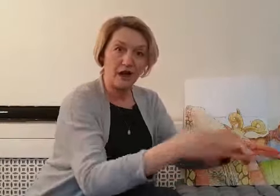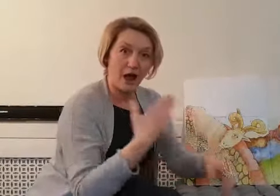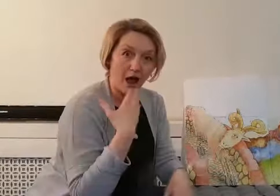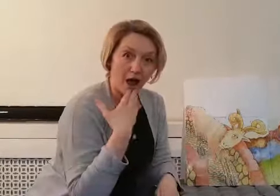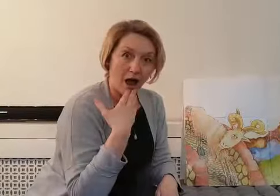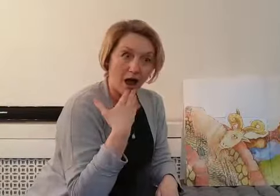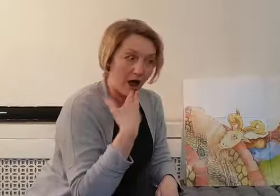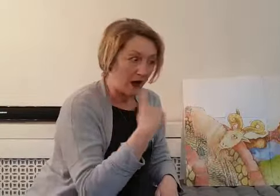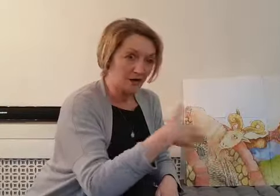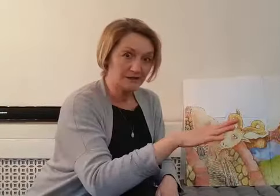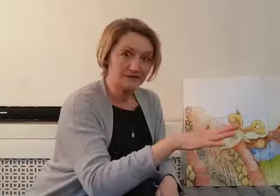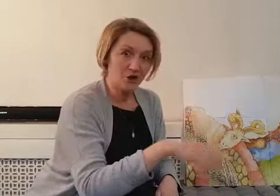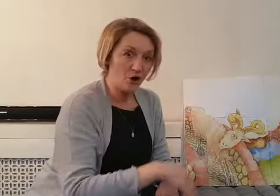It's gone.